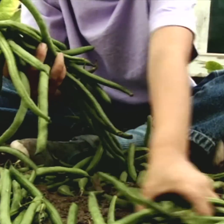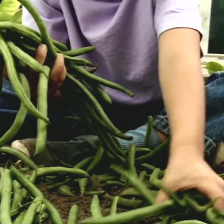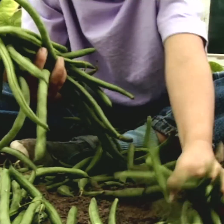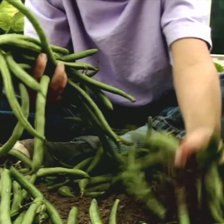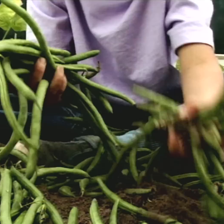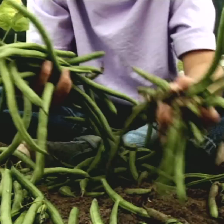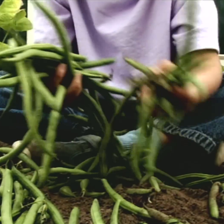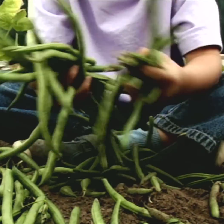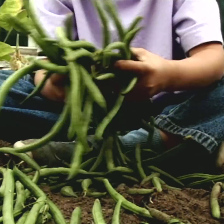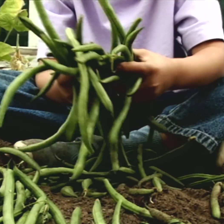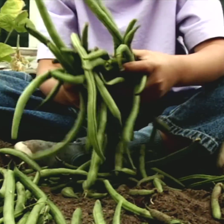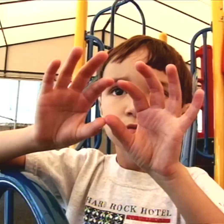Bean. like beans.